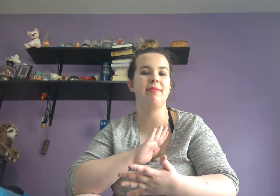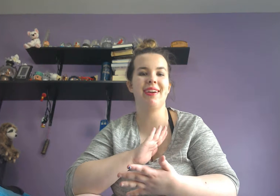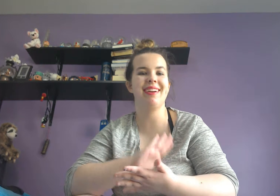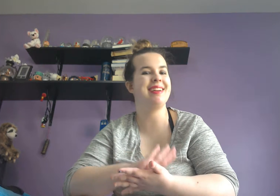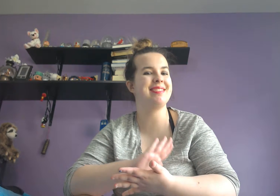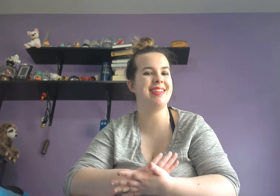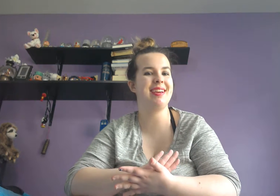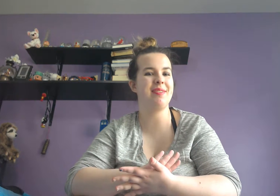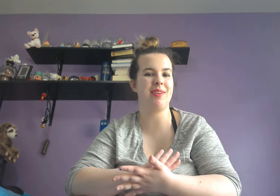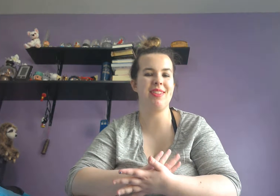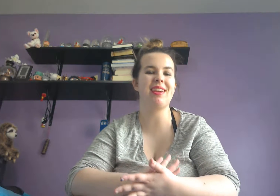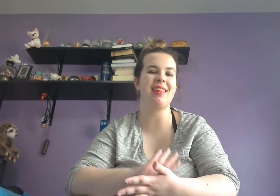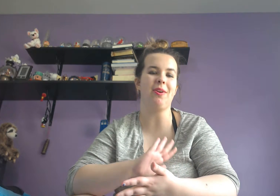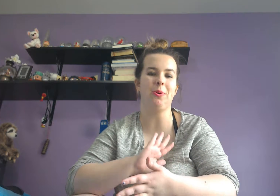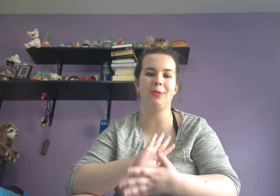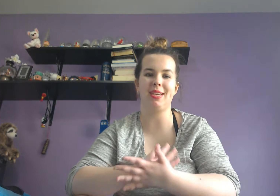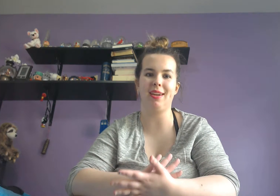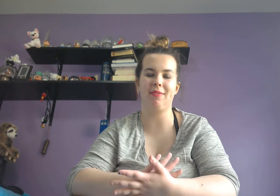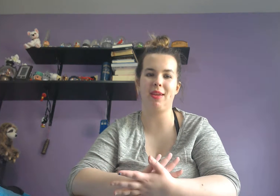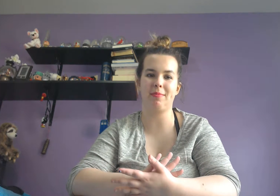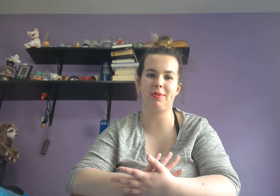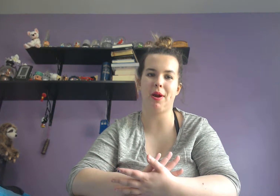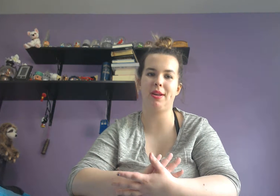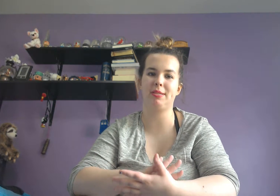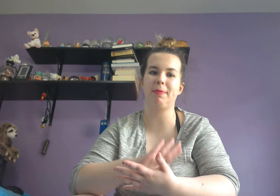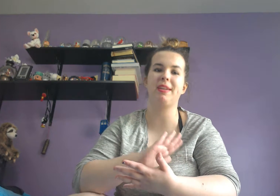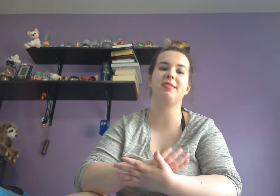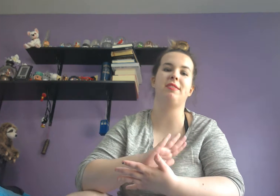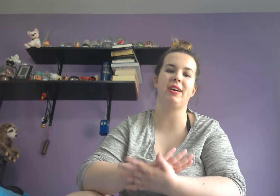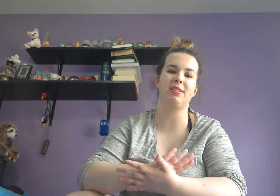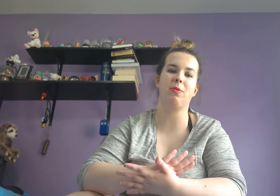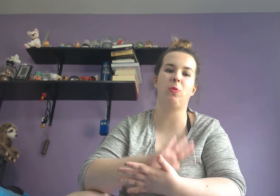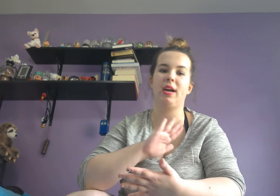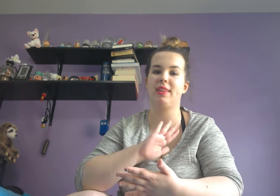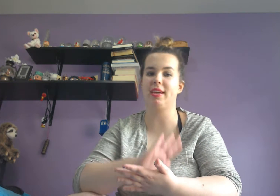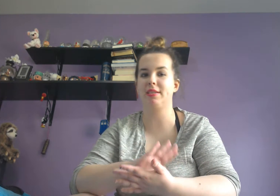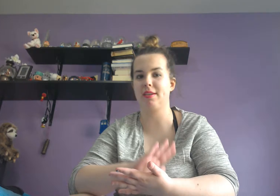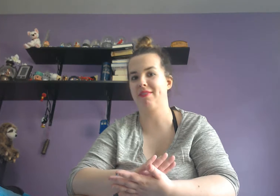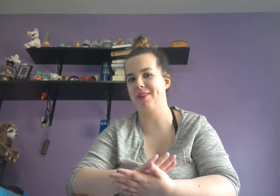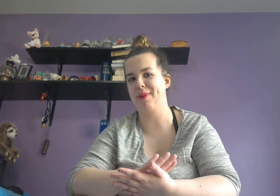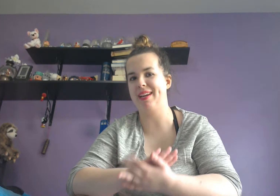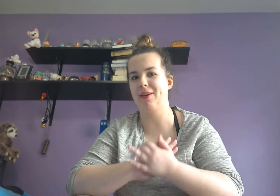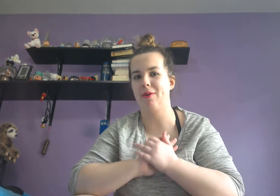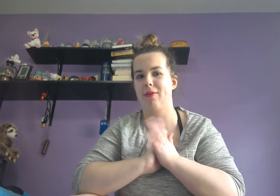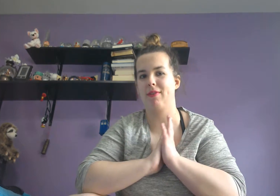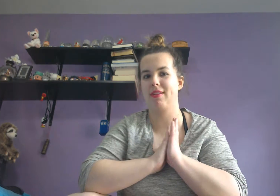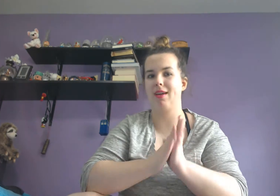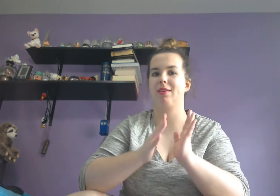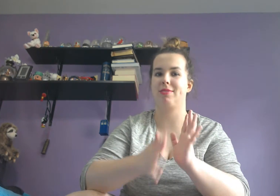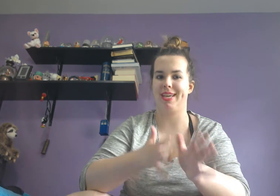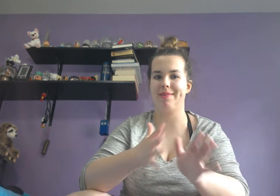very interesting with, like, that whole scene of them trying to explain to Sylvester why they deserve the radio over the other team